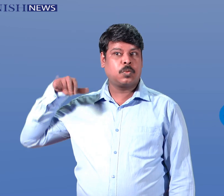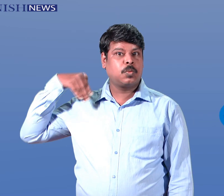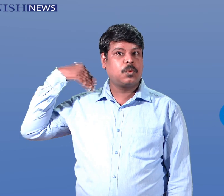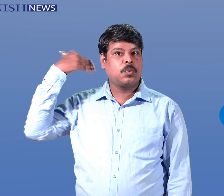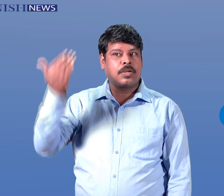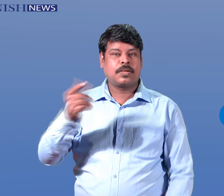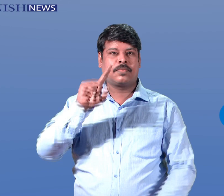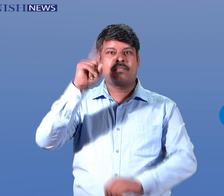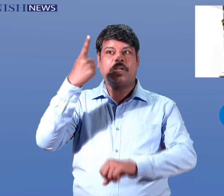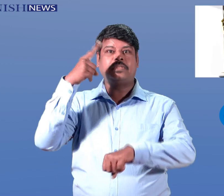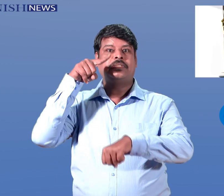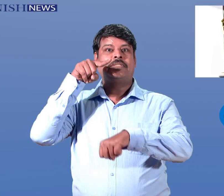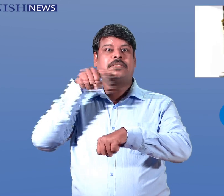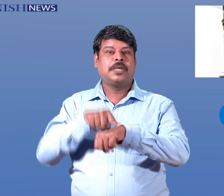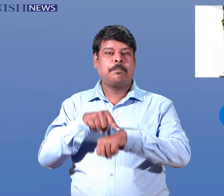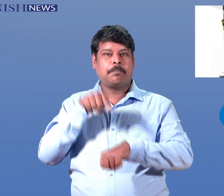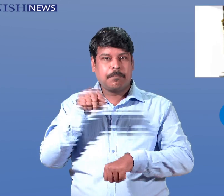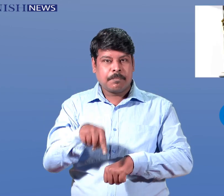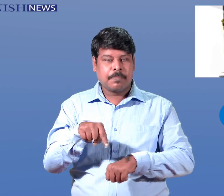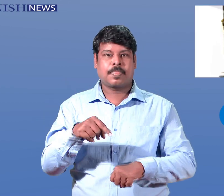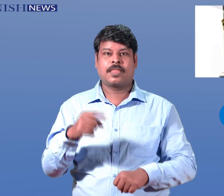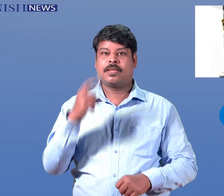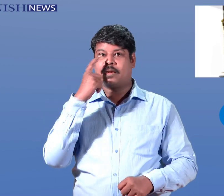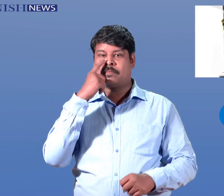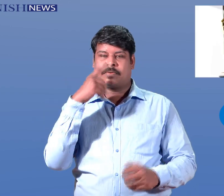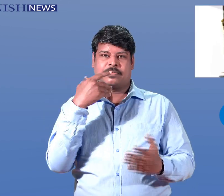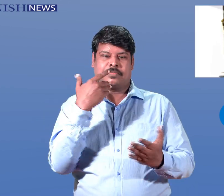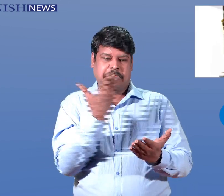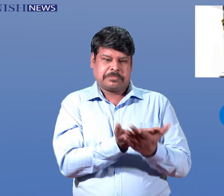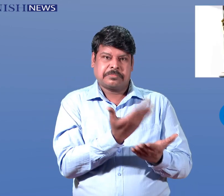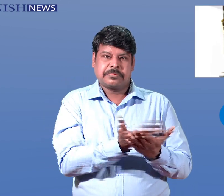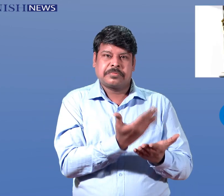Oscars make history with 76 nominations for women.